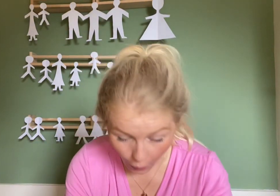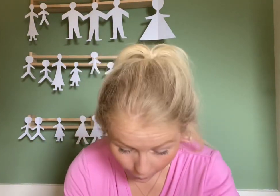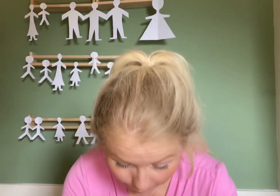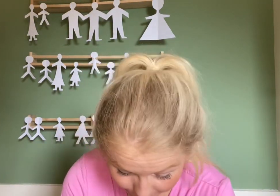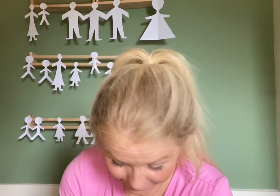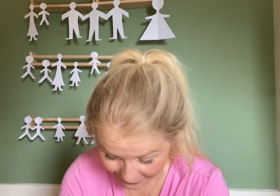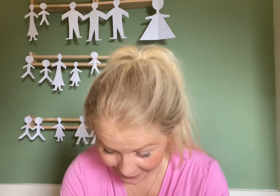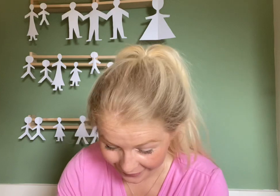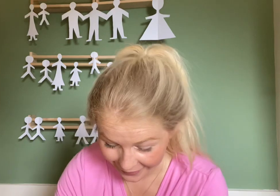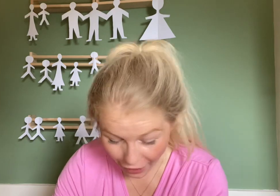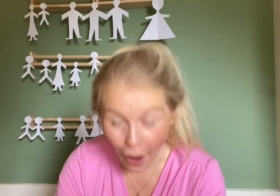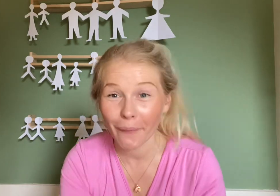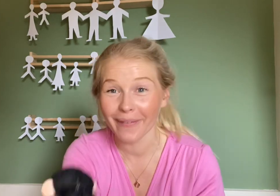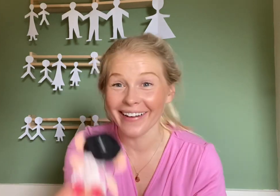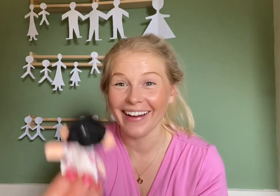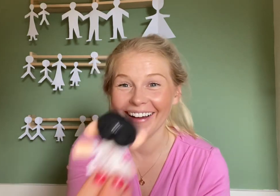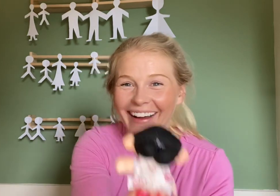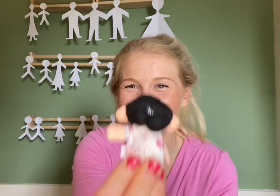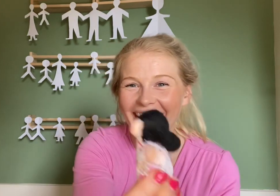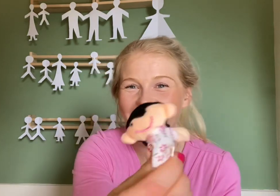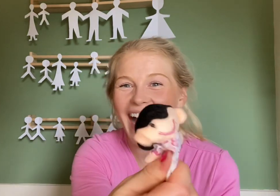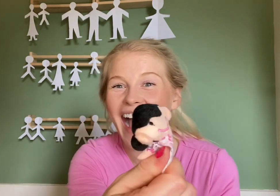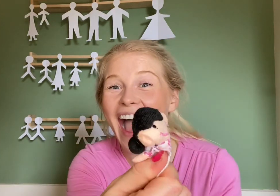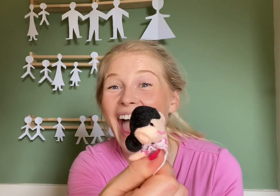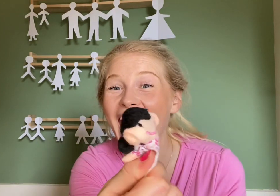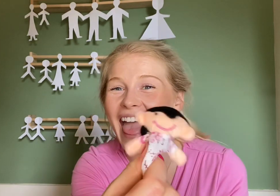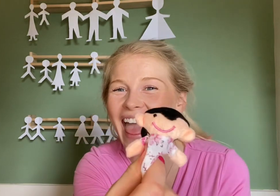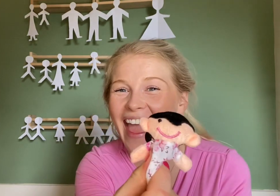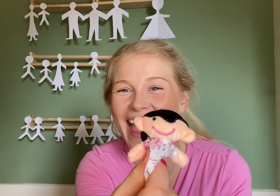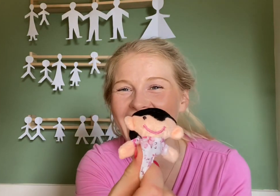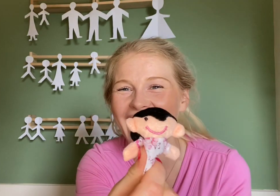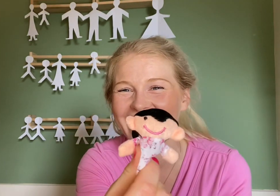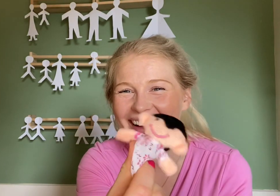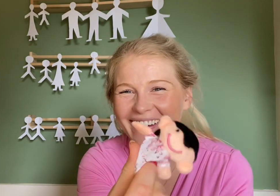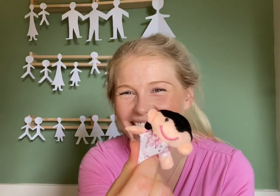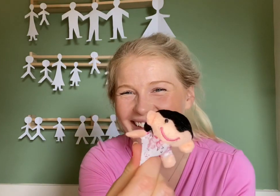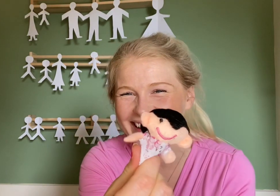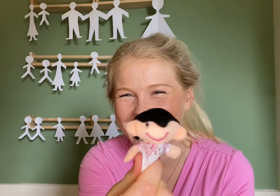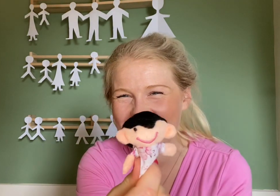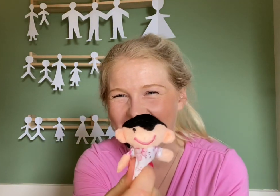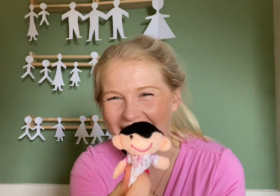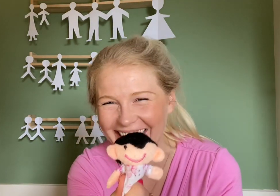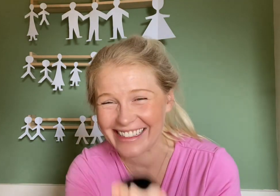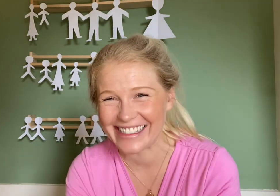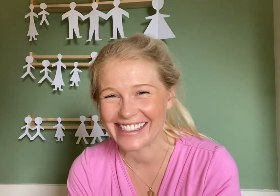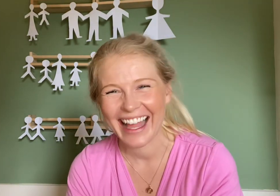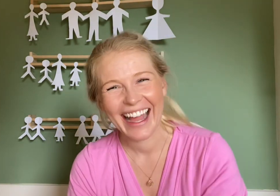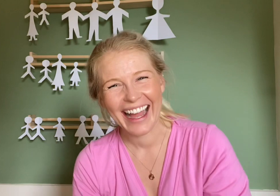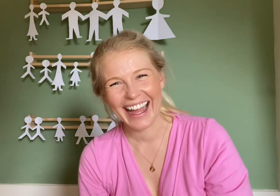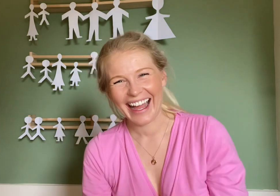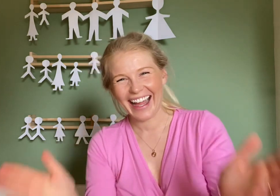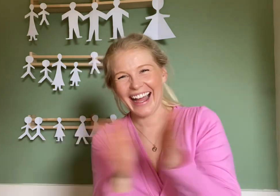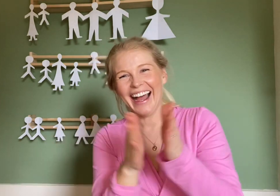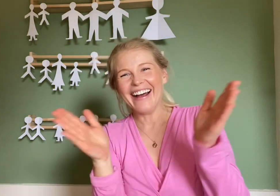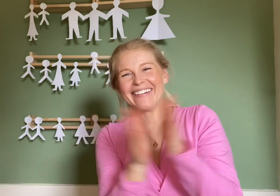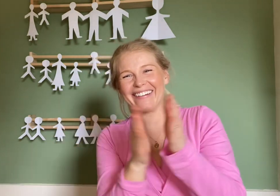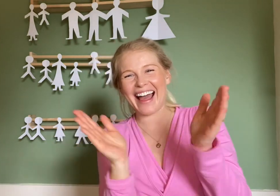Here am, here I am, how do you Hey, I got there in the end! Well